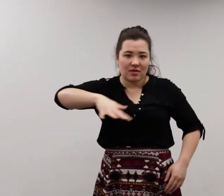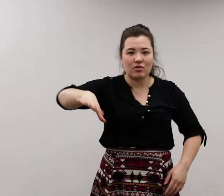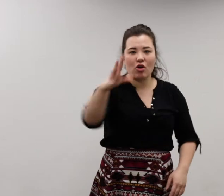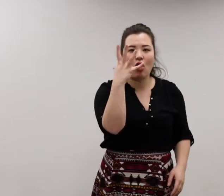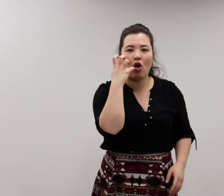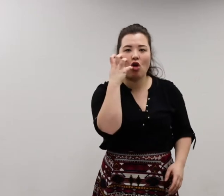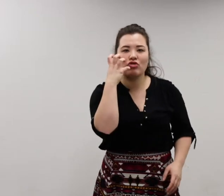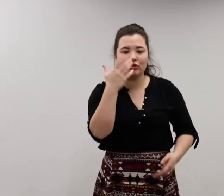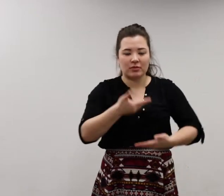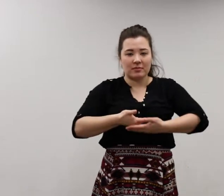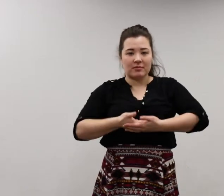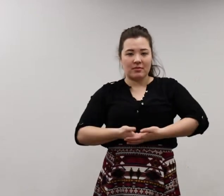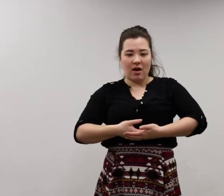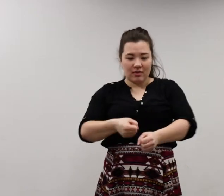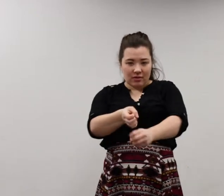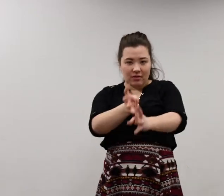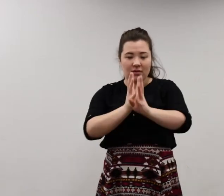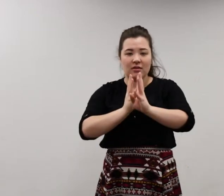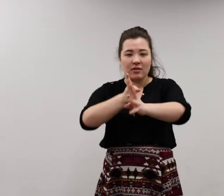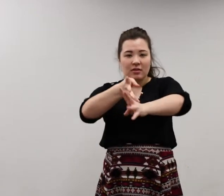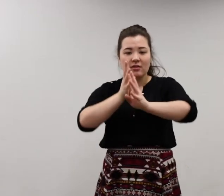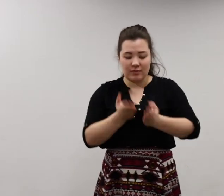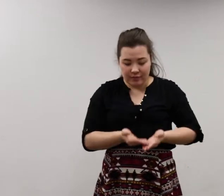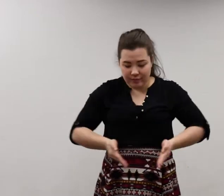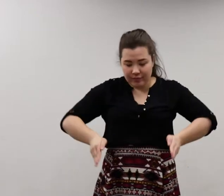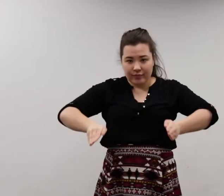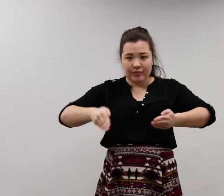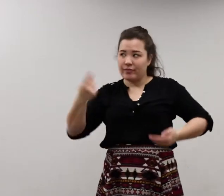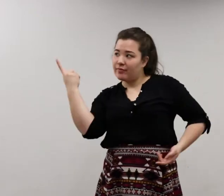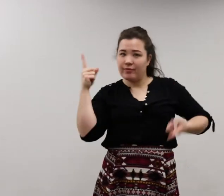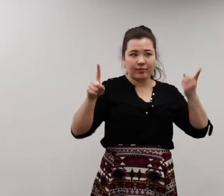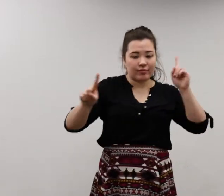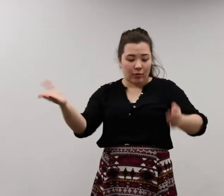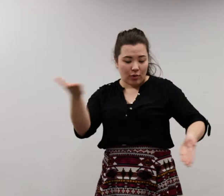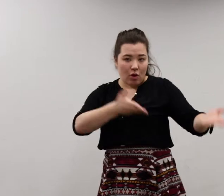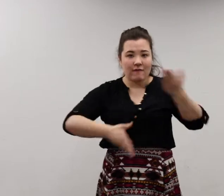of saffron monks lines up to receive alms.